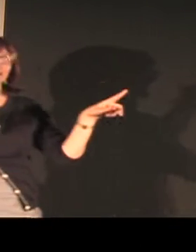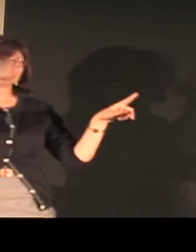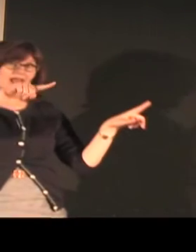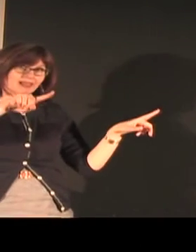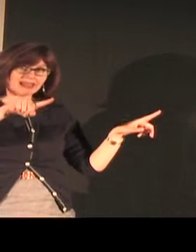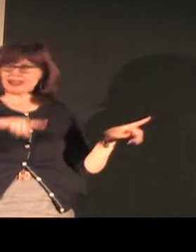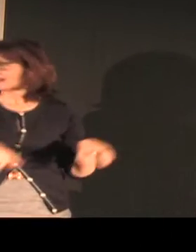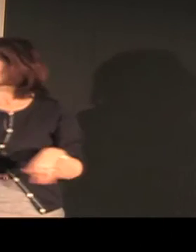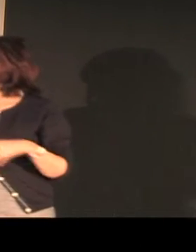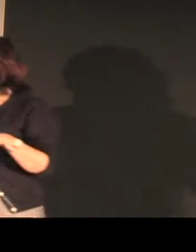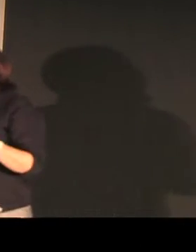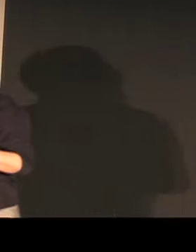And in Thailand.